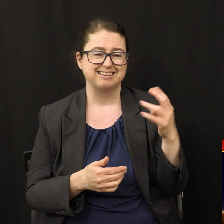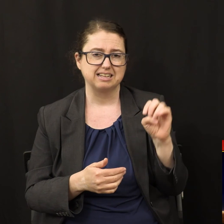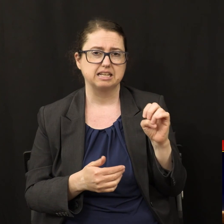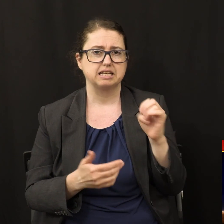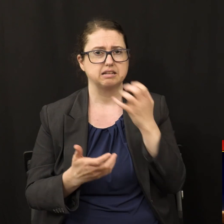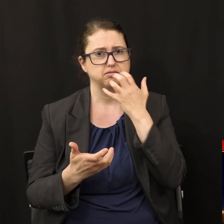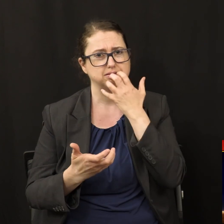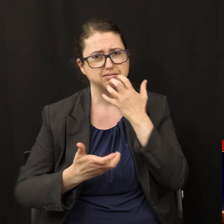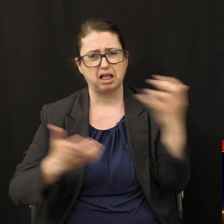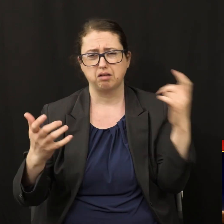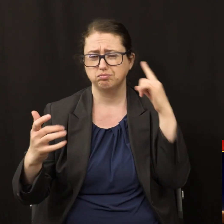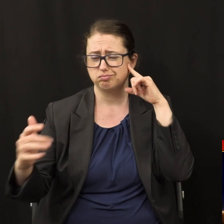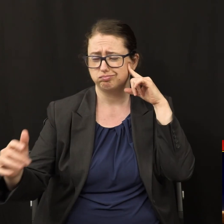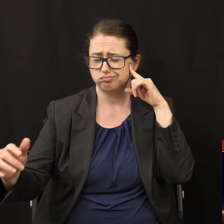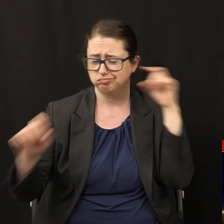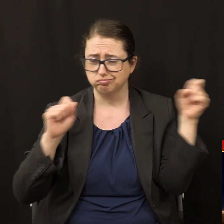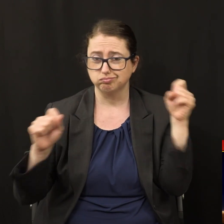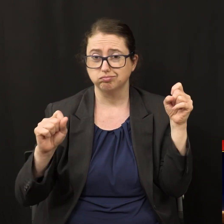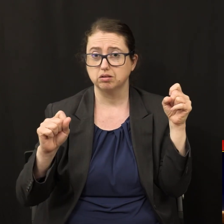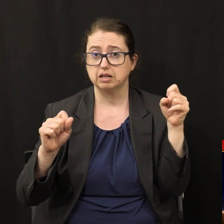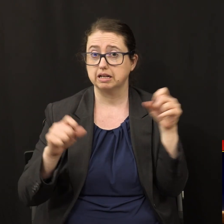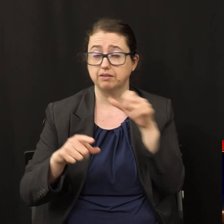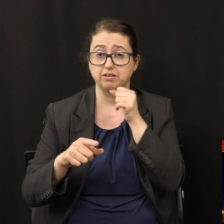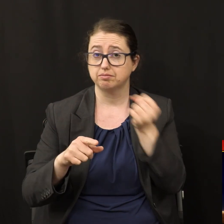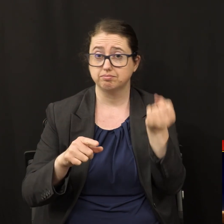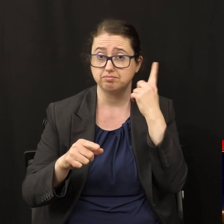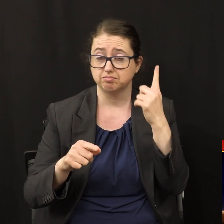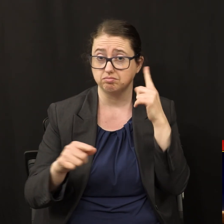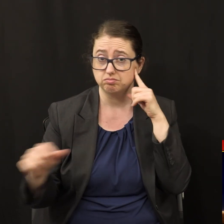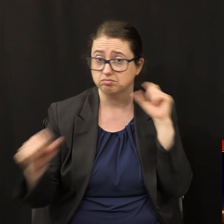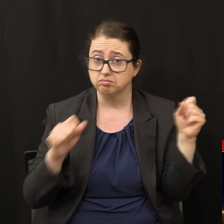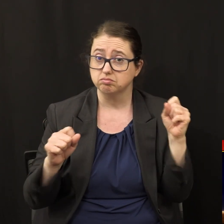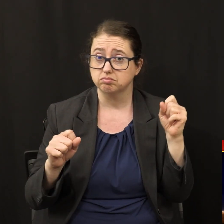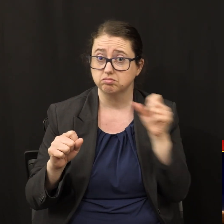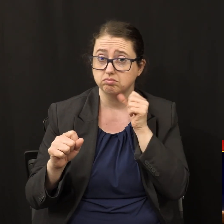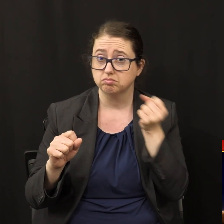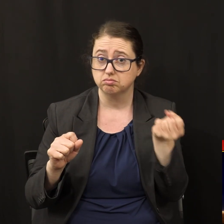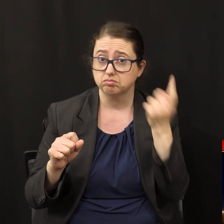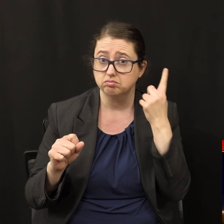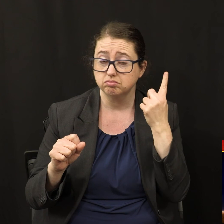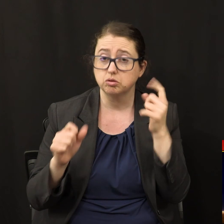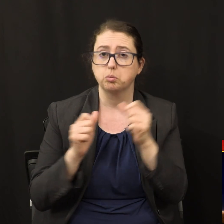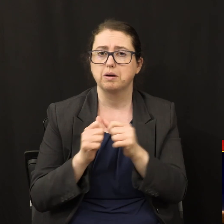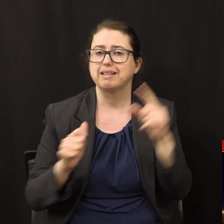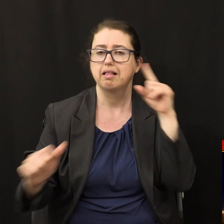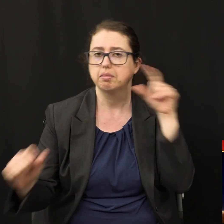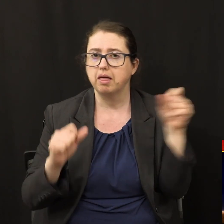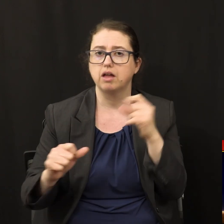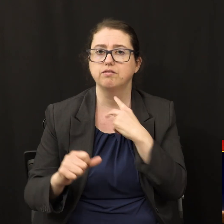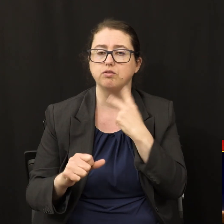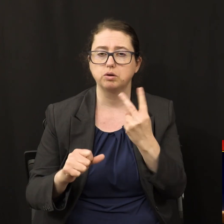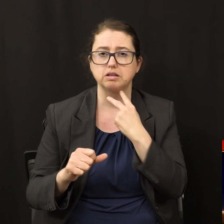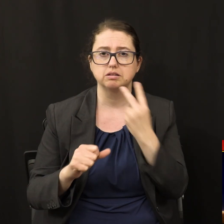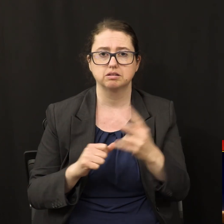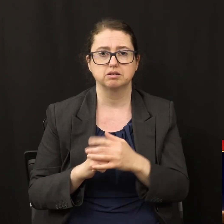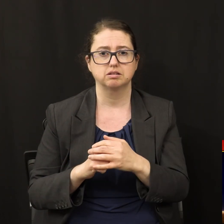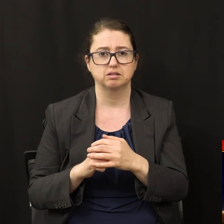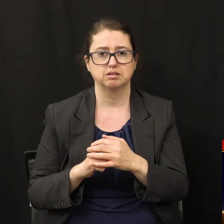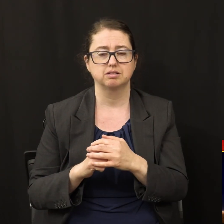mightily and if you didn't understand cried mightily with a loud voice that's why it's called the loud